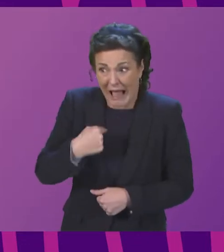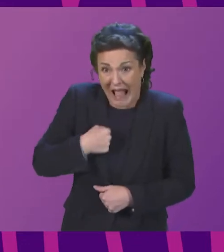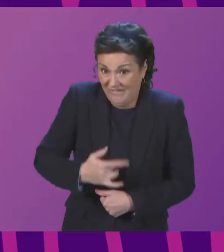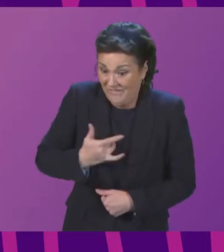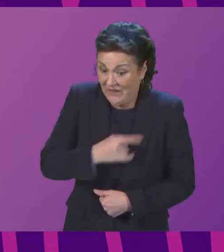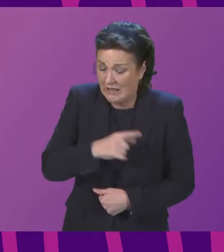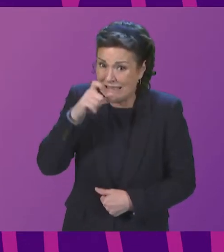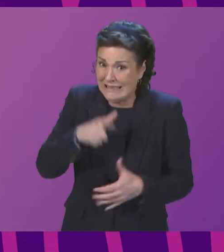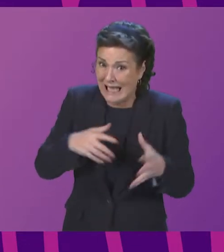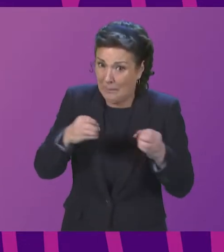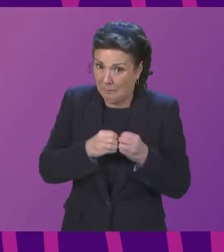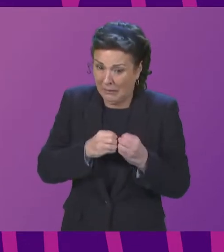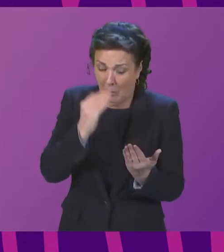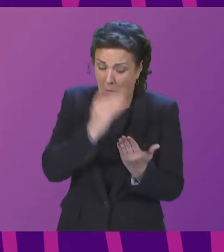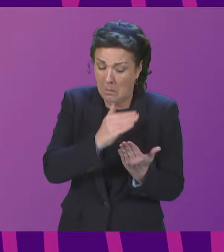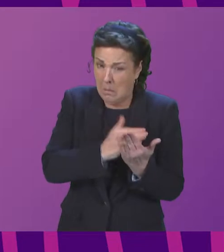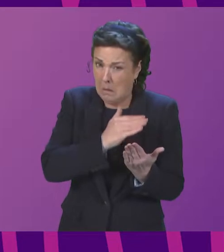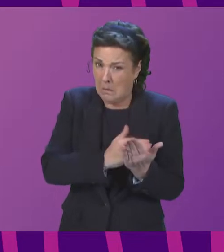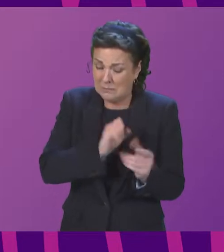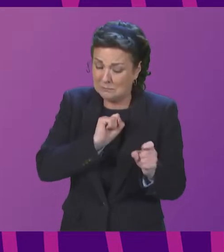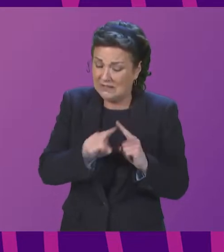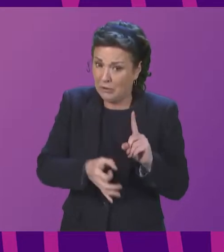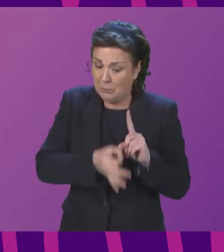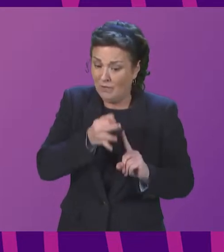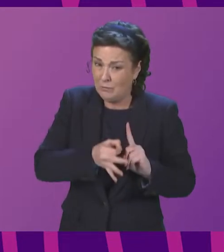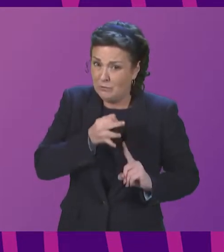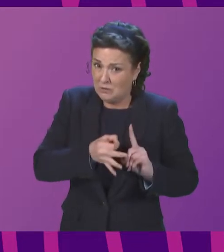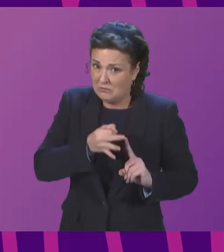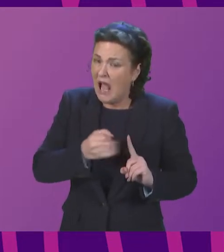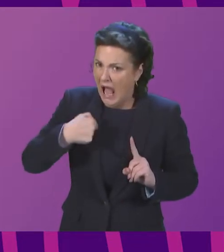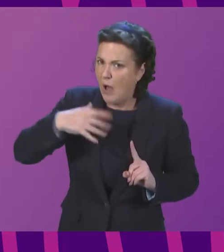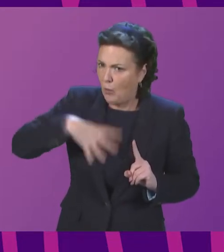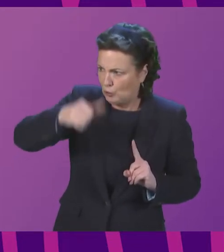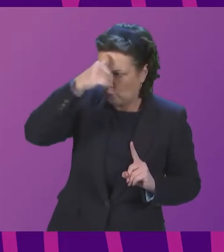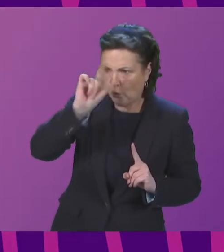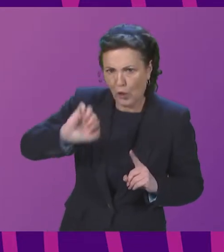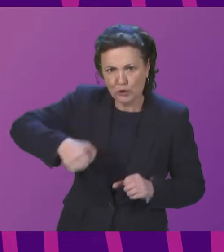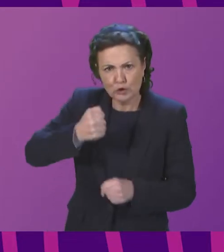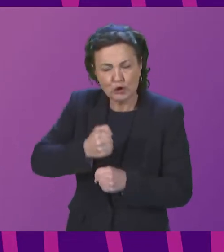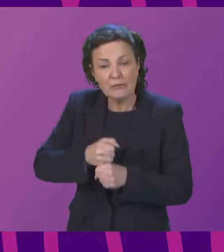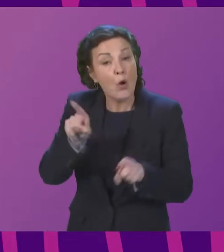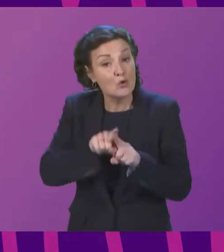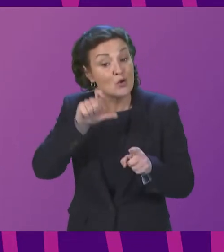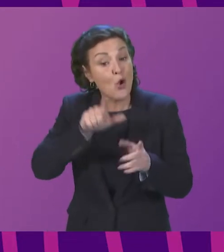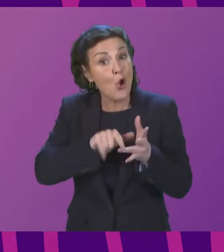have indicated a number of specific improvements they think they would like to see made, I'd like to hear what the Scottish Government and COSLA both think in